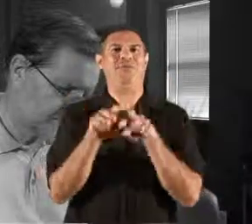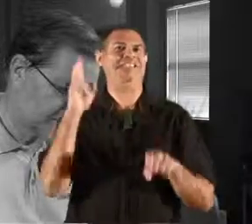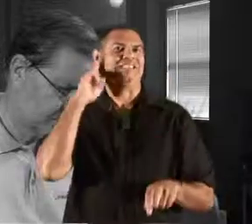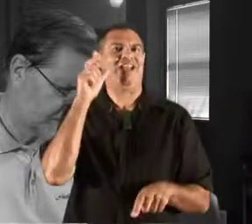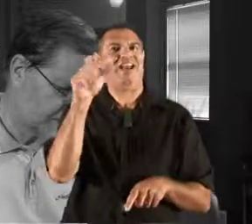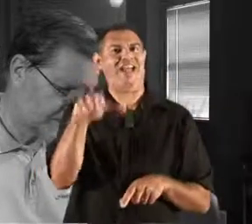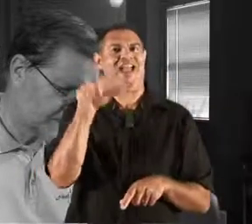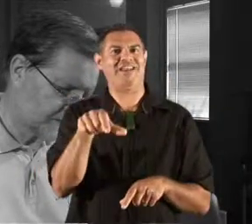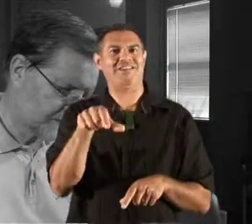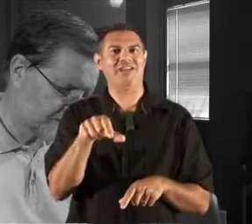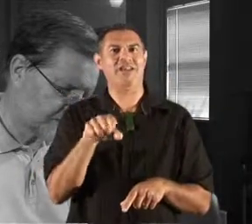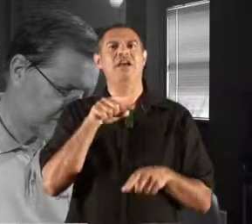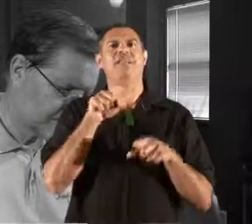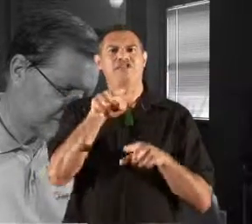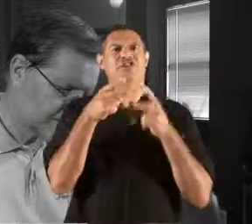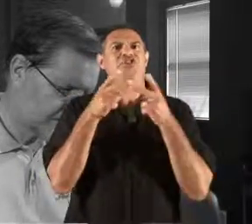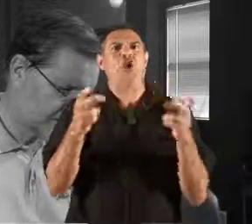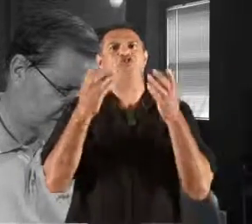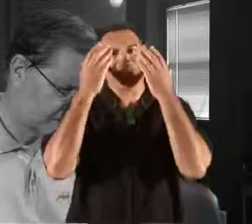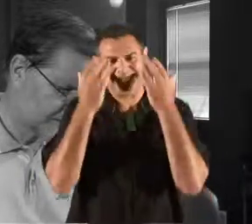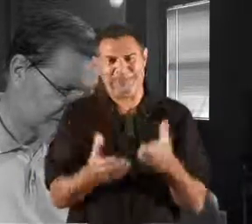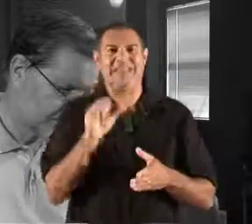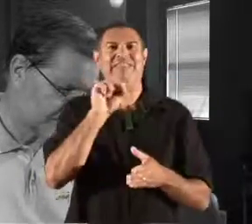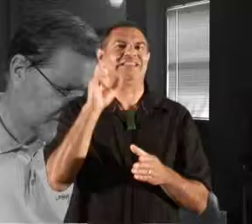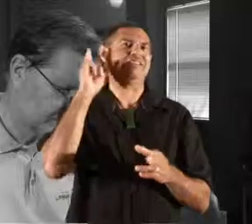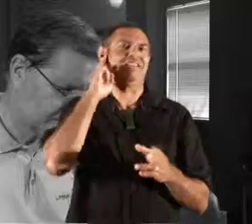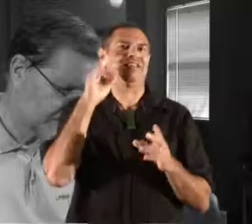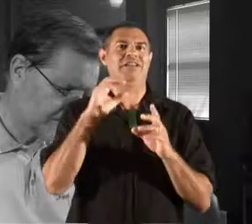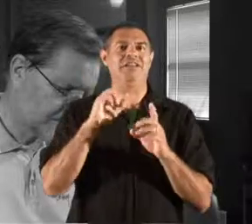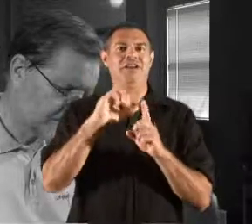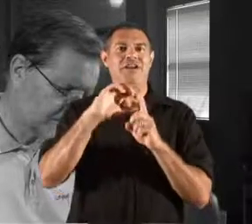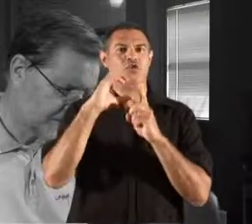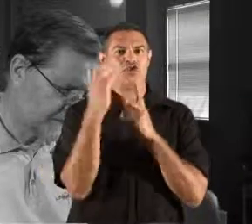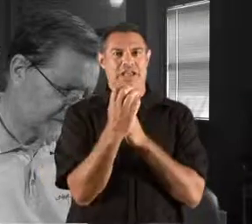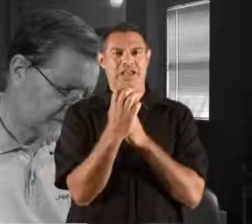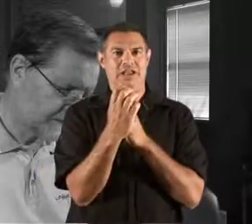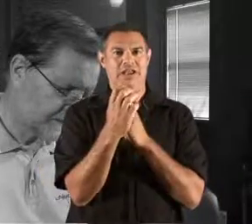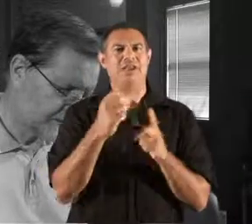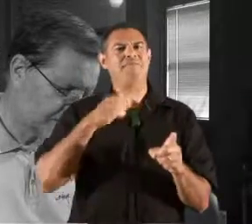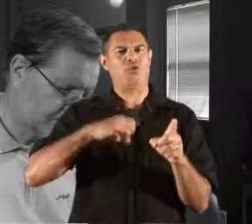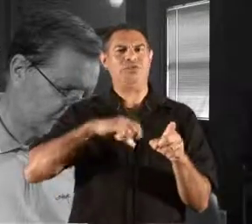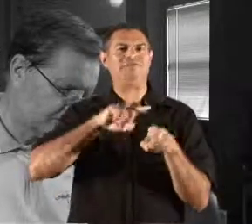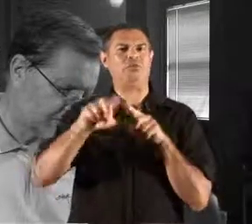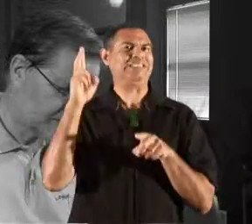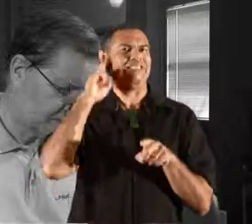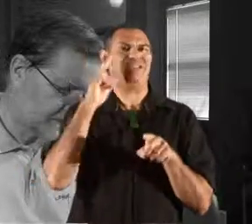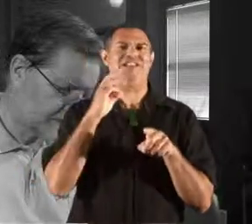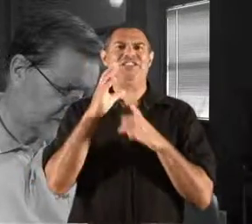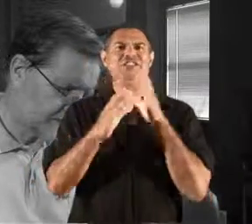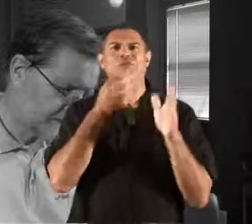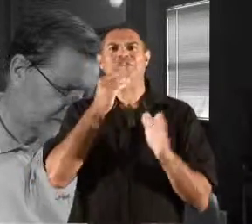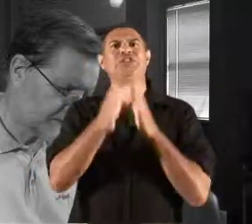Communicating effectively with deaf clients also shows respect for their cultural needs as deaf people, who use sign language as their preferred mode of